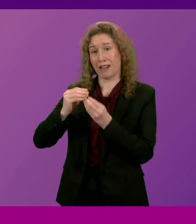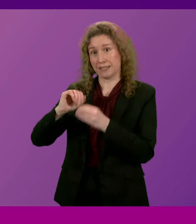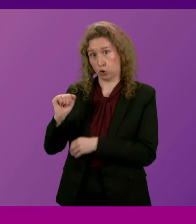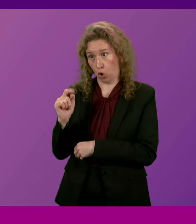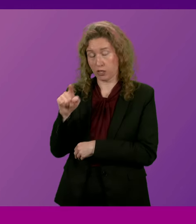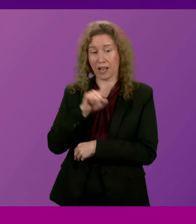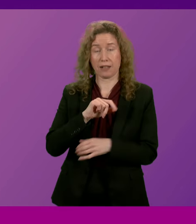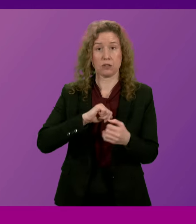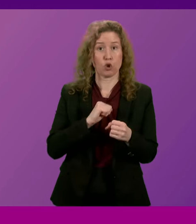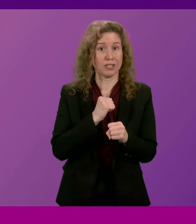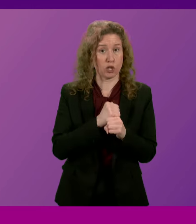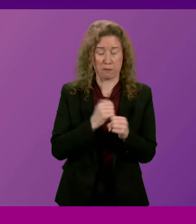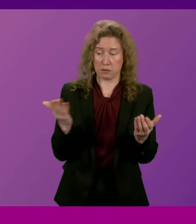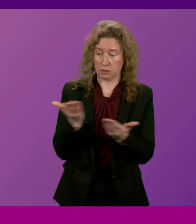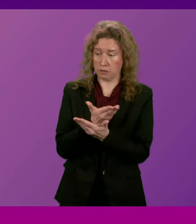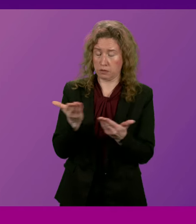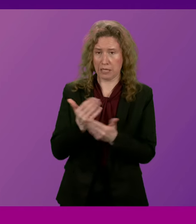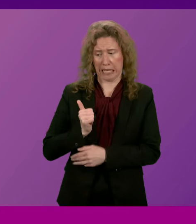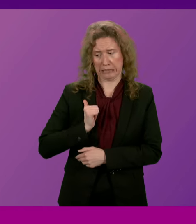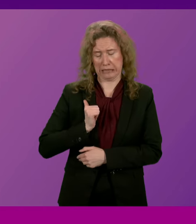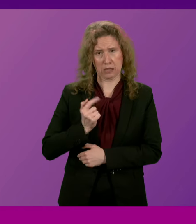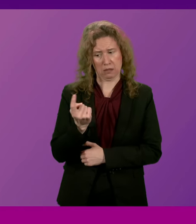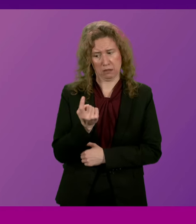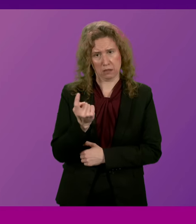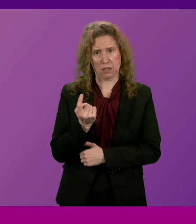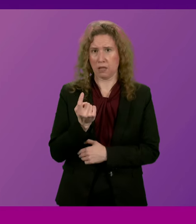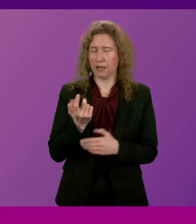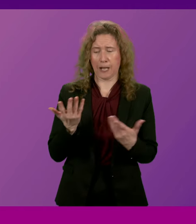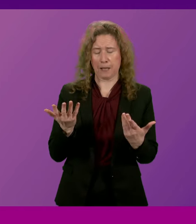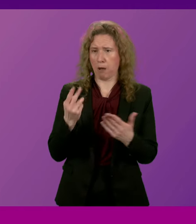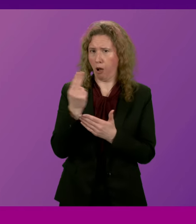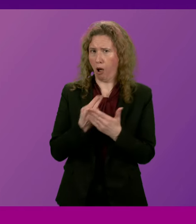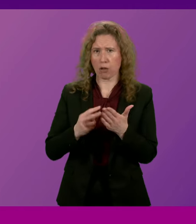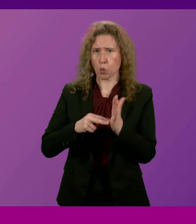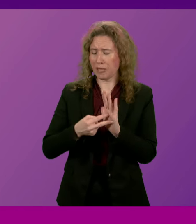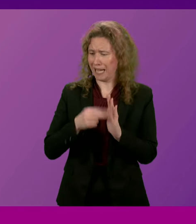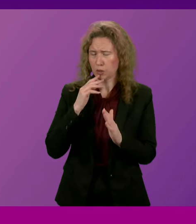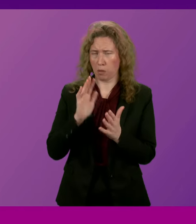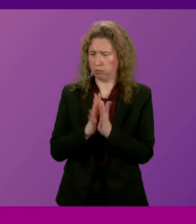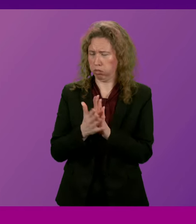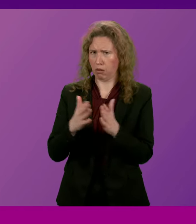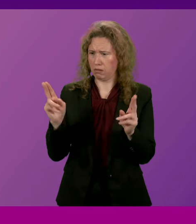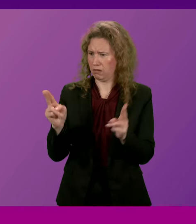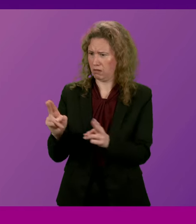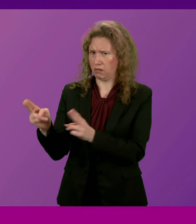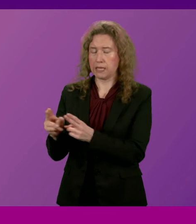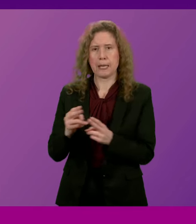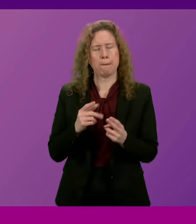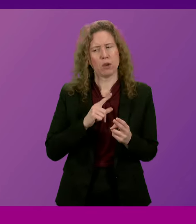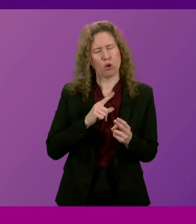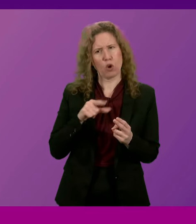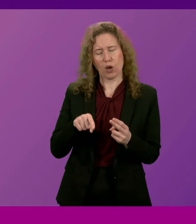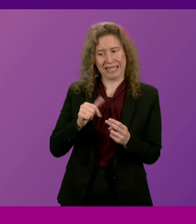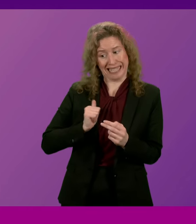Government were in talks over the immediate future of arts organisations. With decisions on multi-year funding,